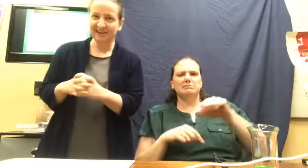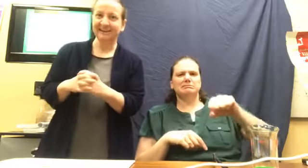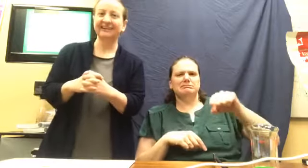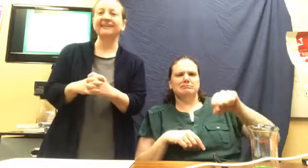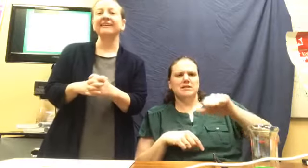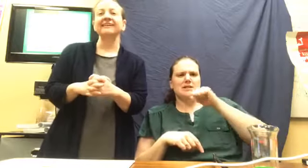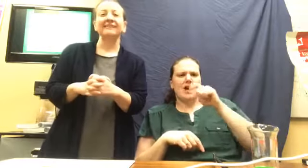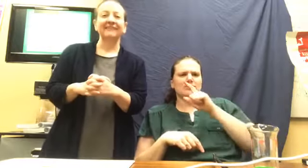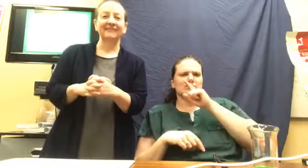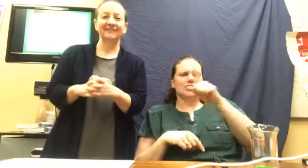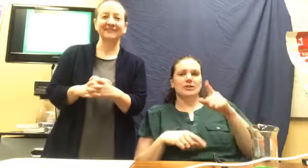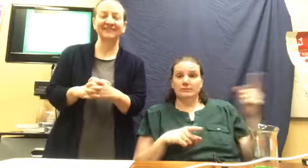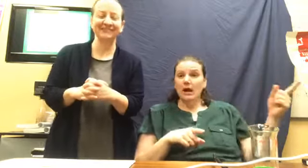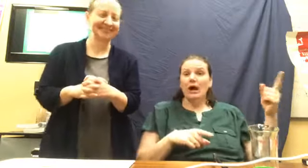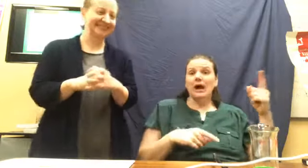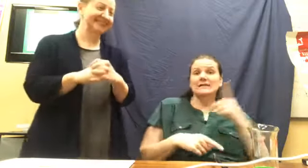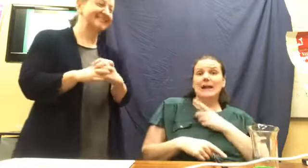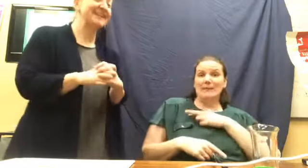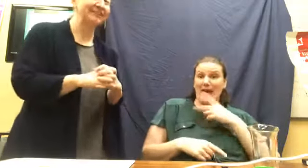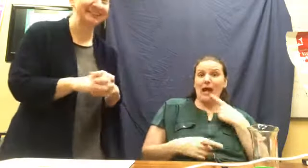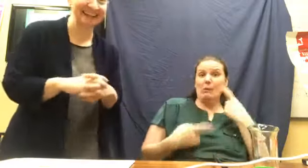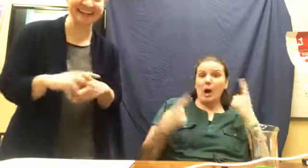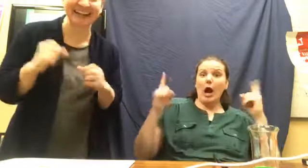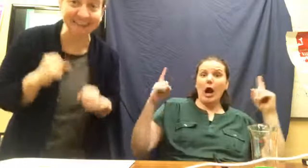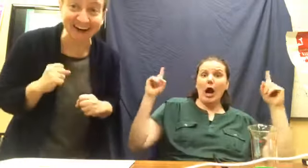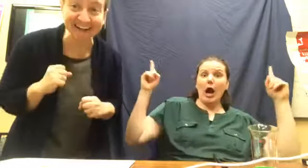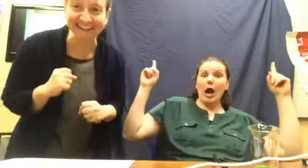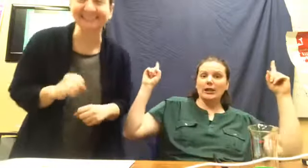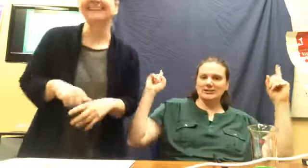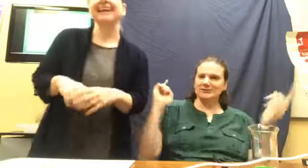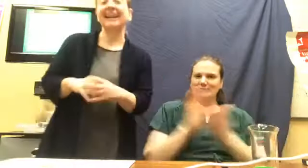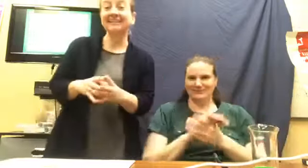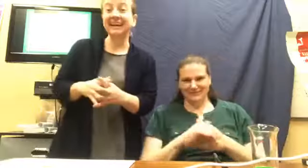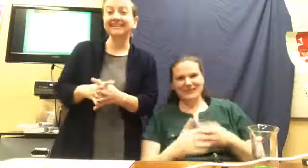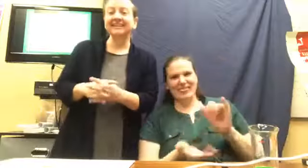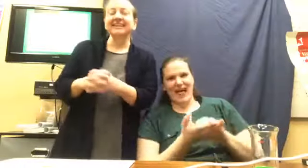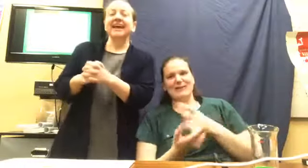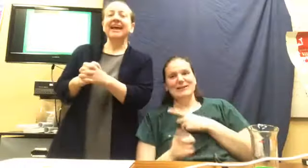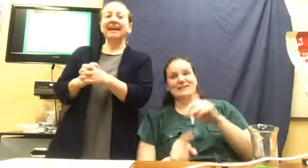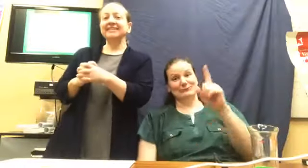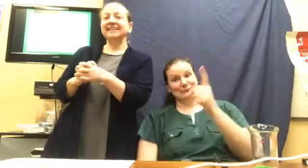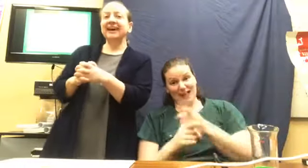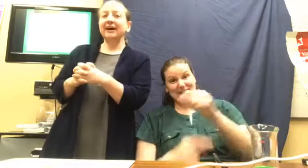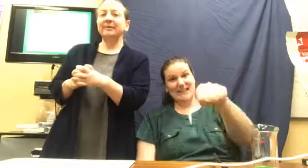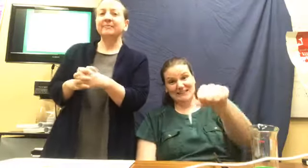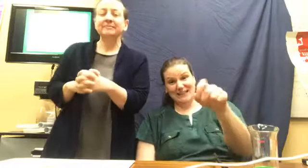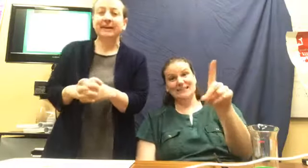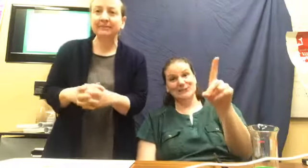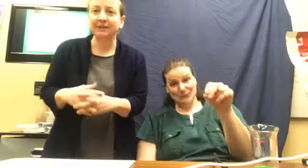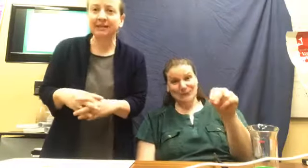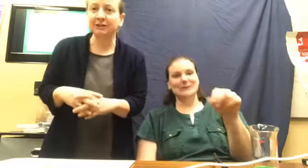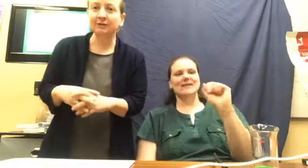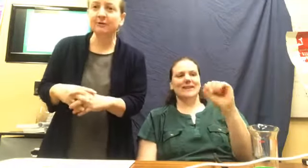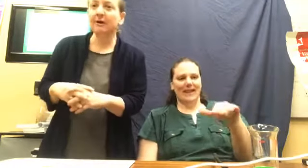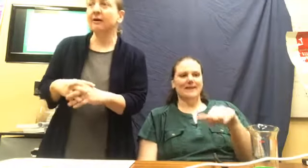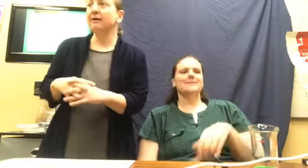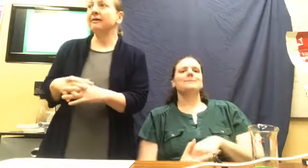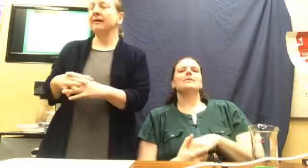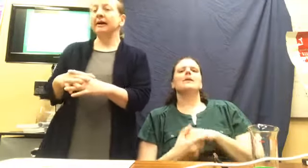It works! Debbie's saying it works. And it does. And, um, maybe you are, uh,